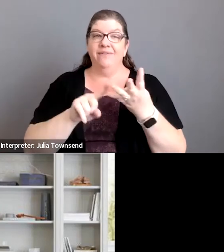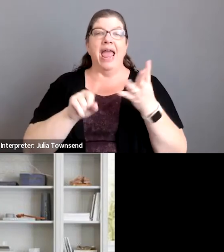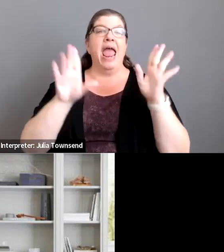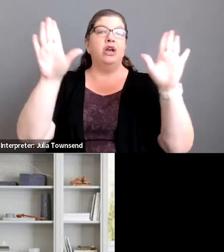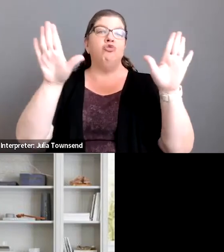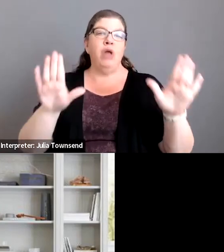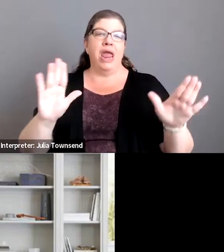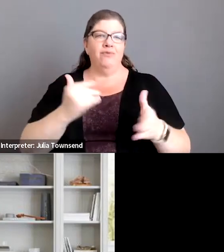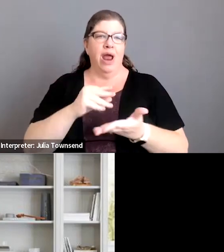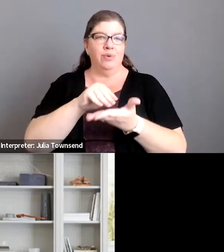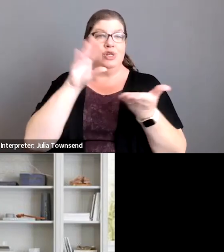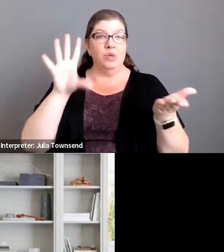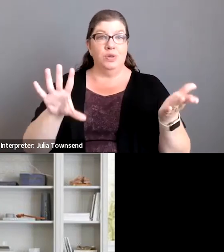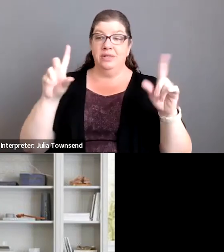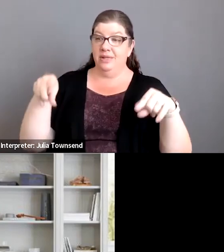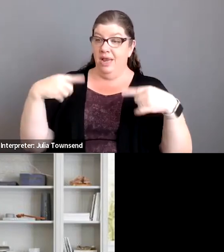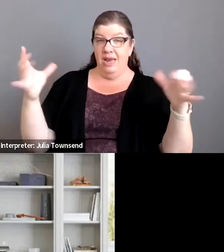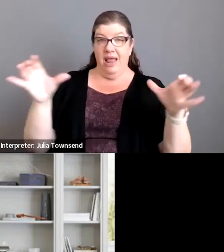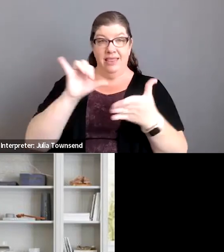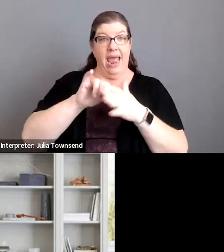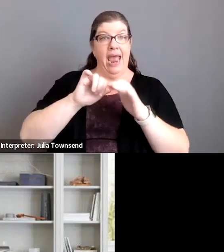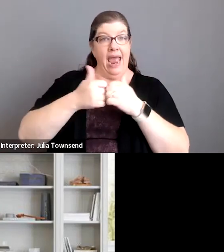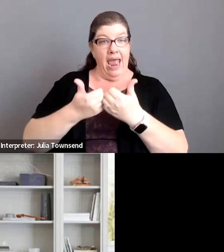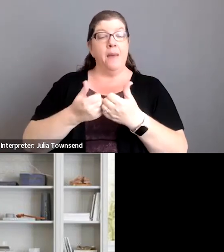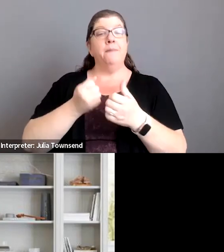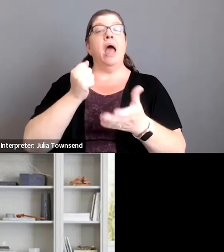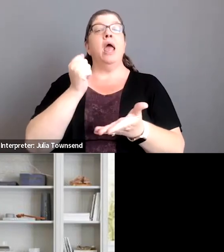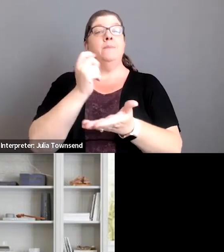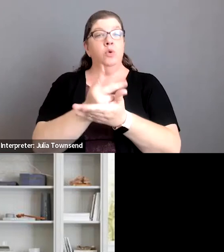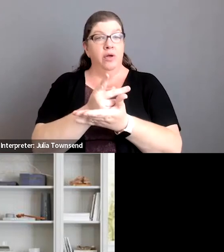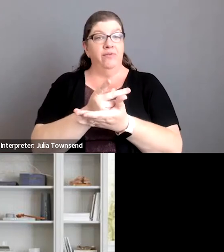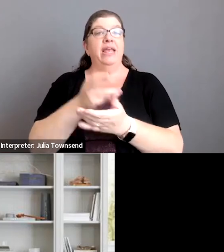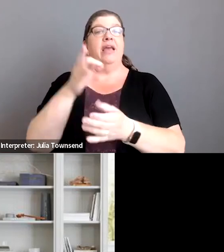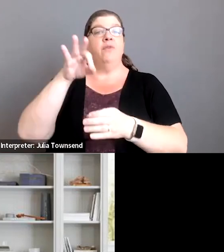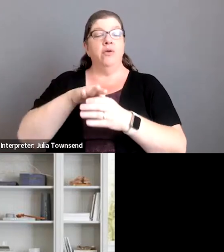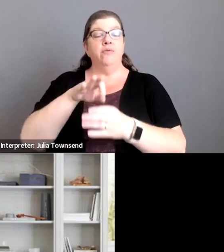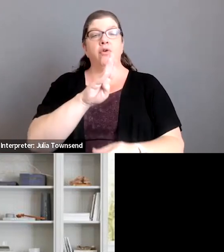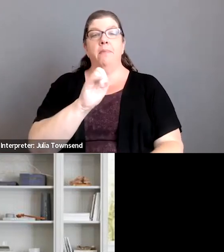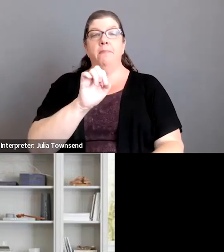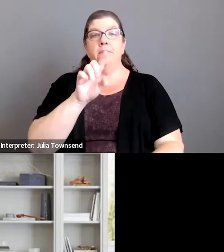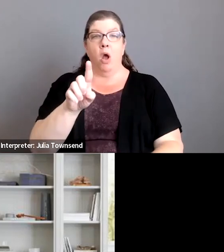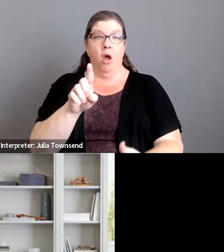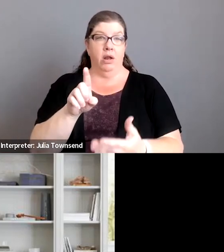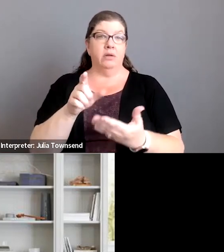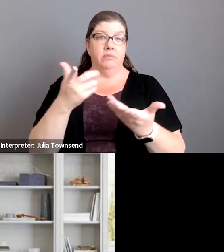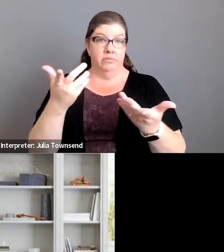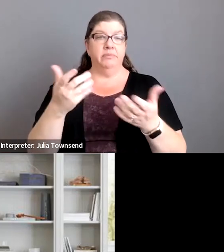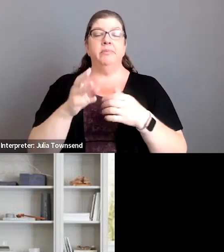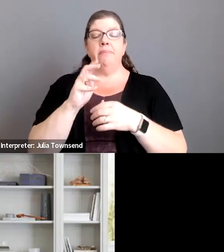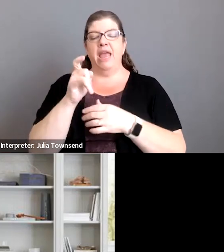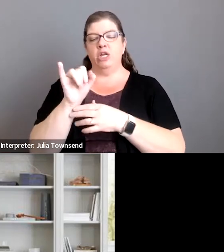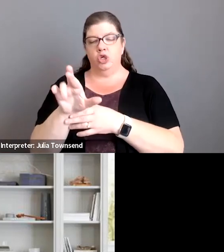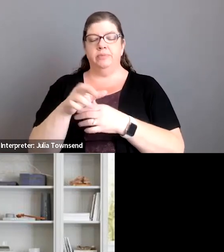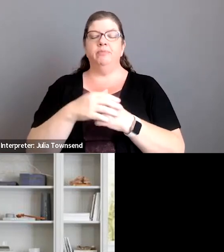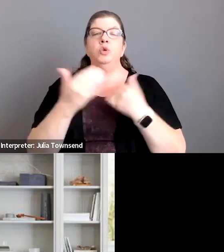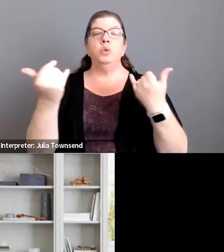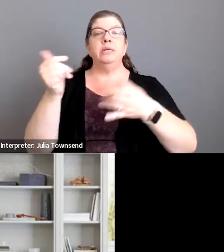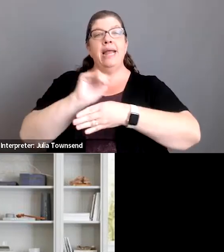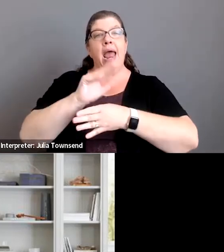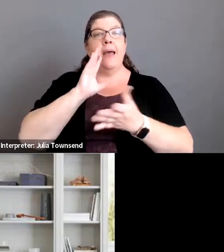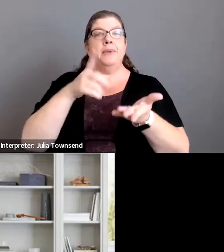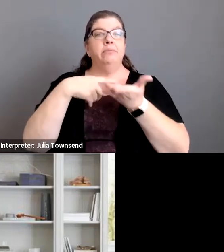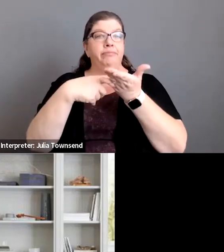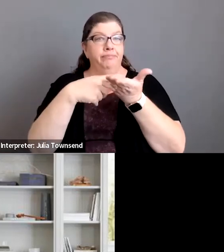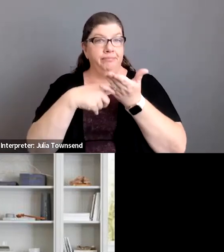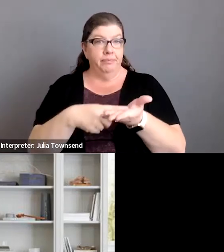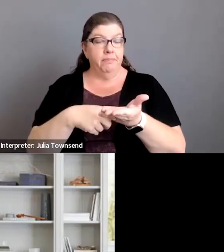for our students and they've done that by approving and voting for the bond measures and so tonight i'm going to talk to